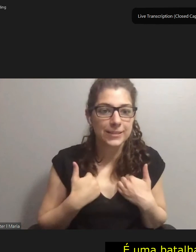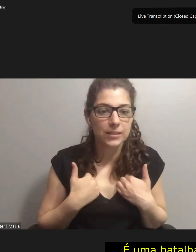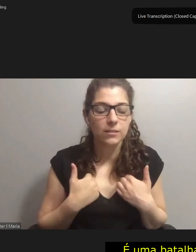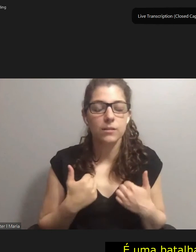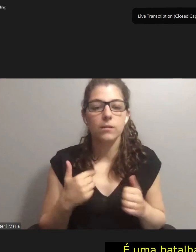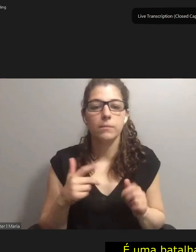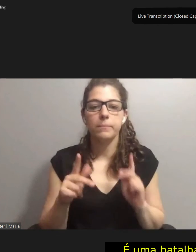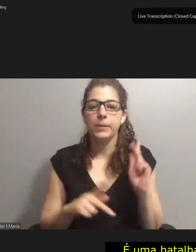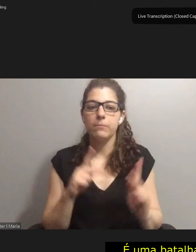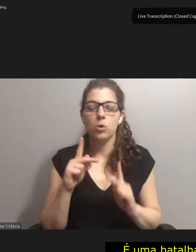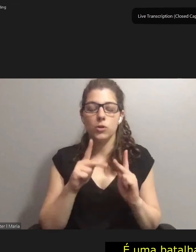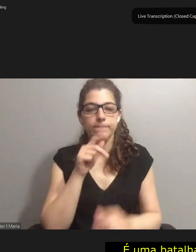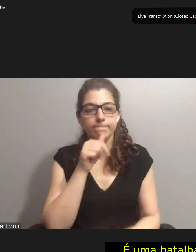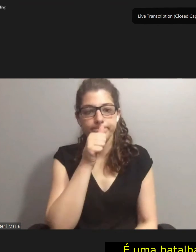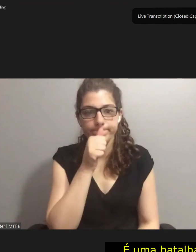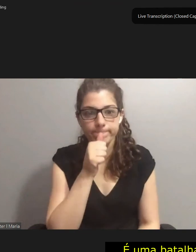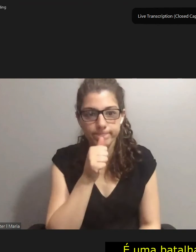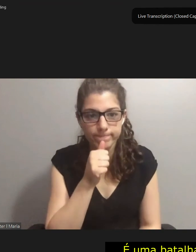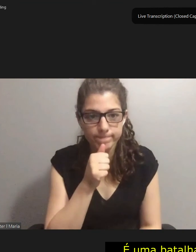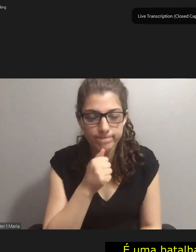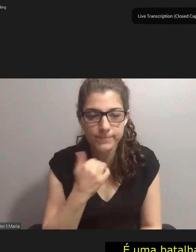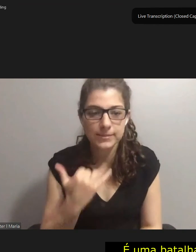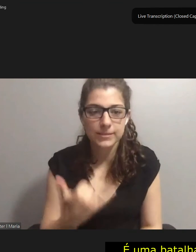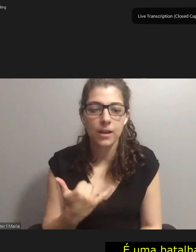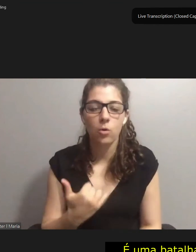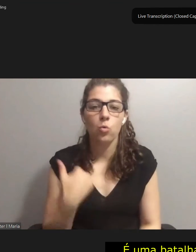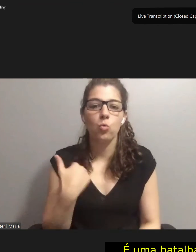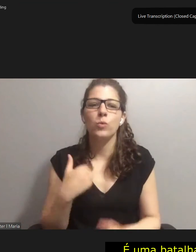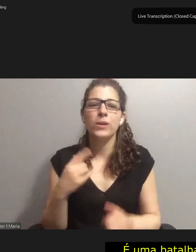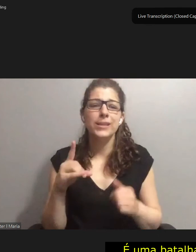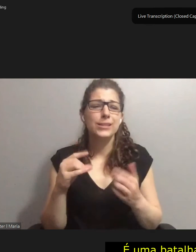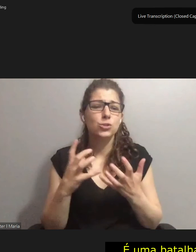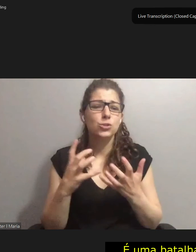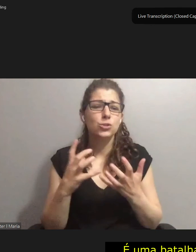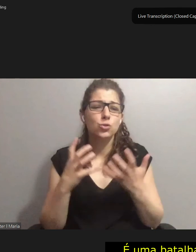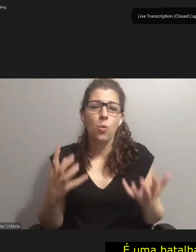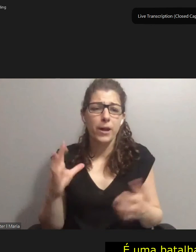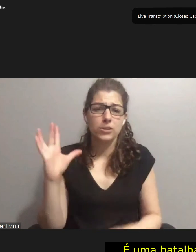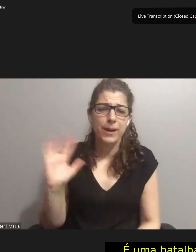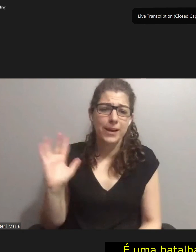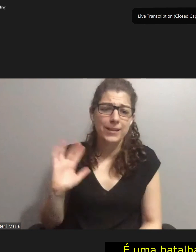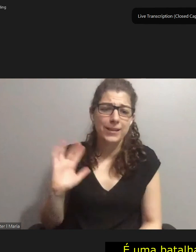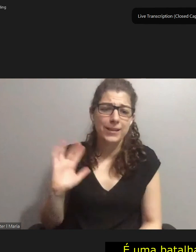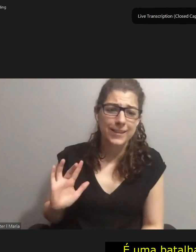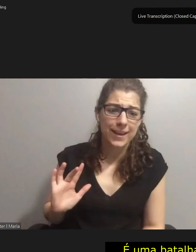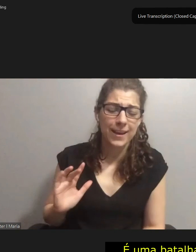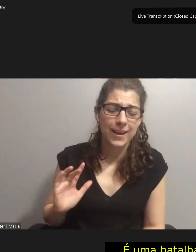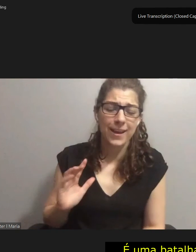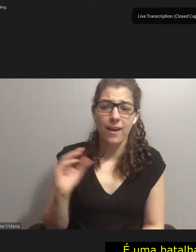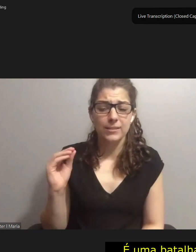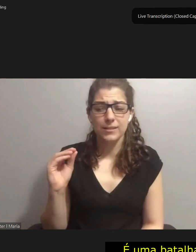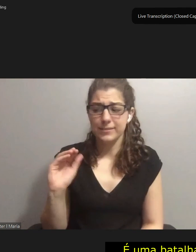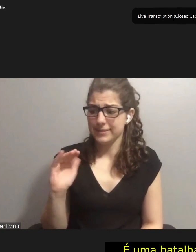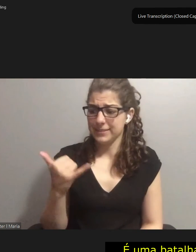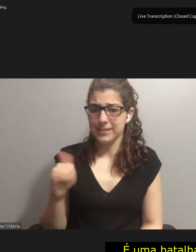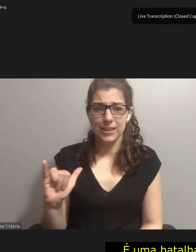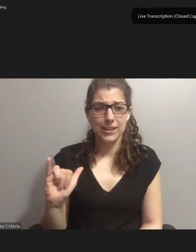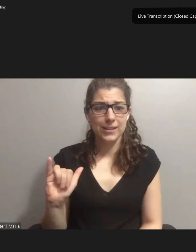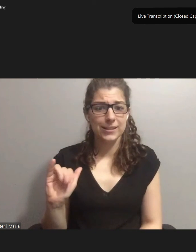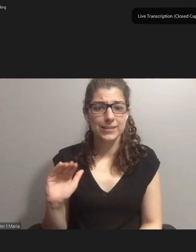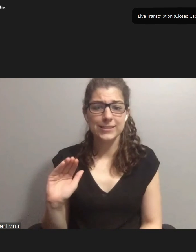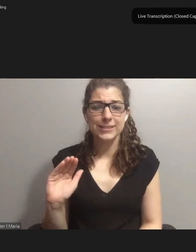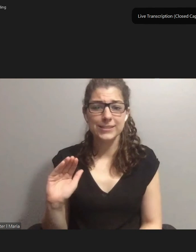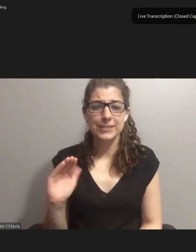people suffering. We did so much back in the day, and yet it seems like we did so little.